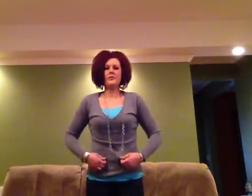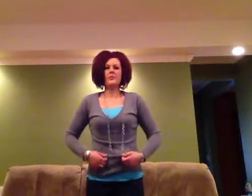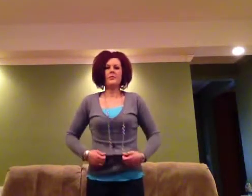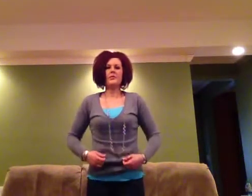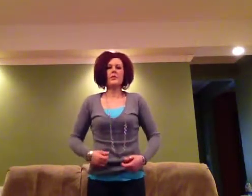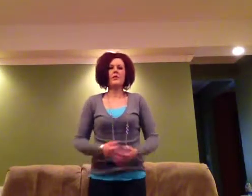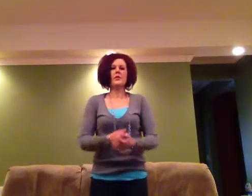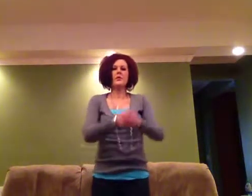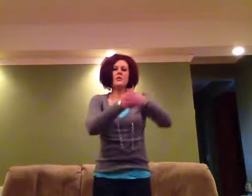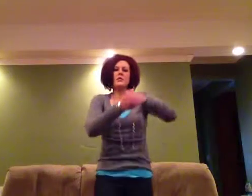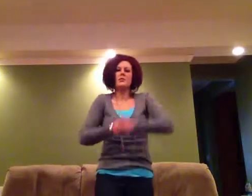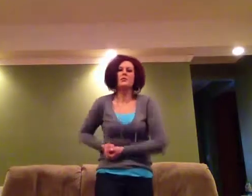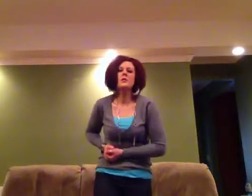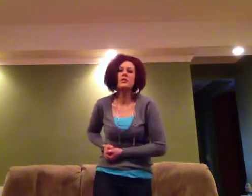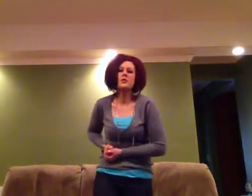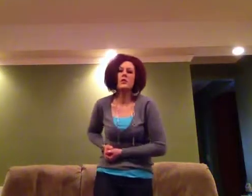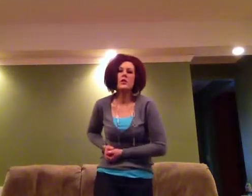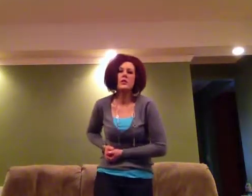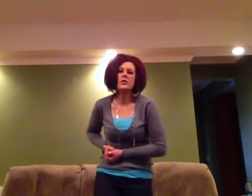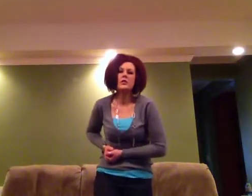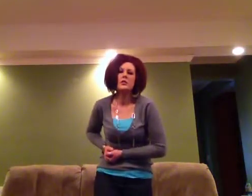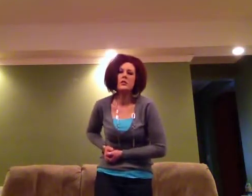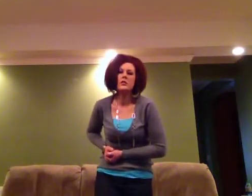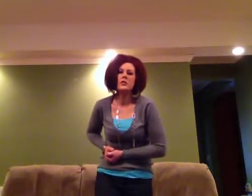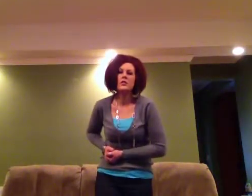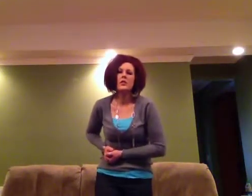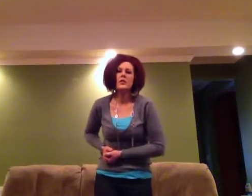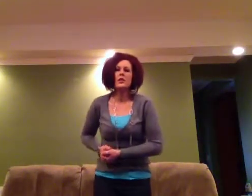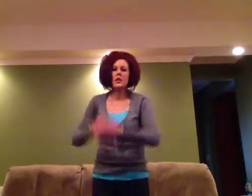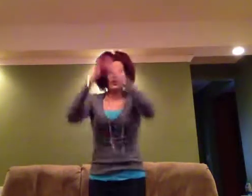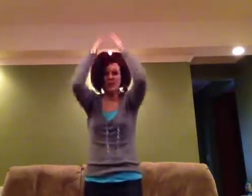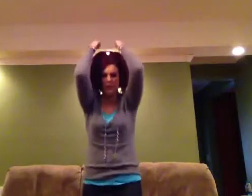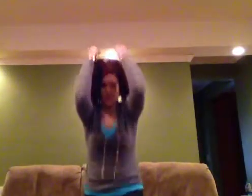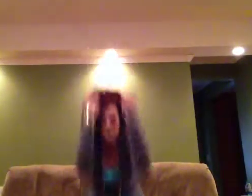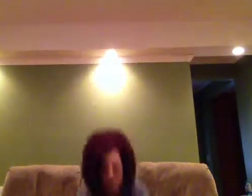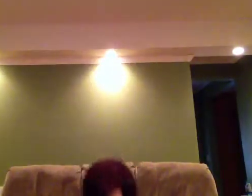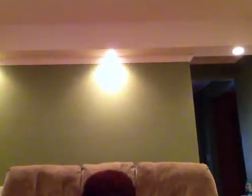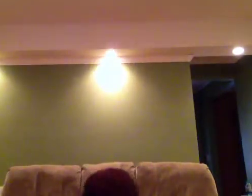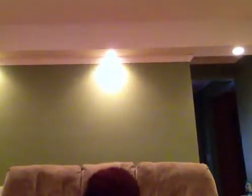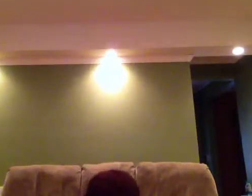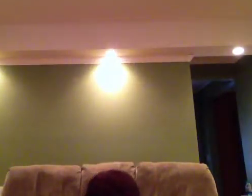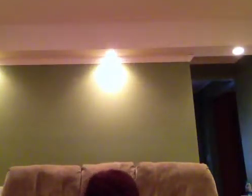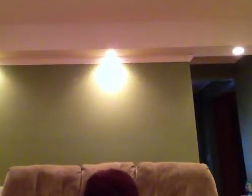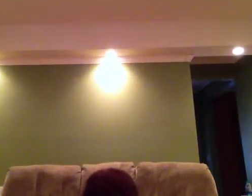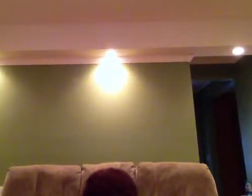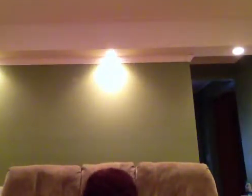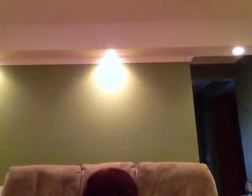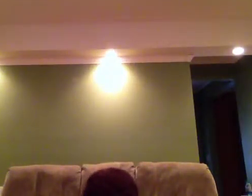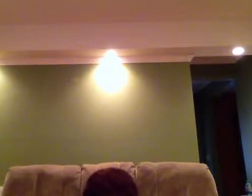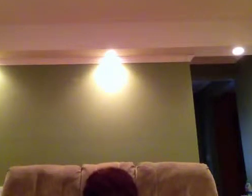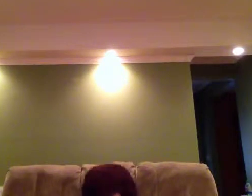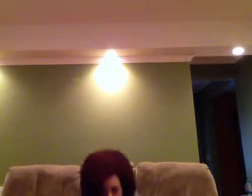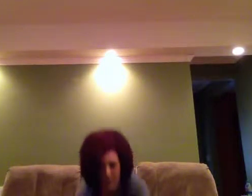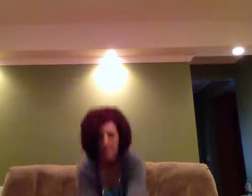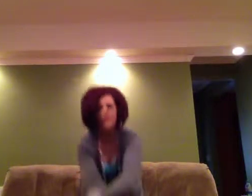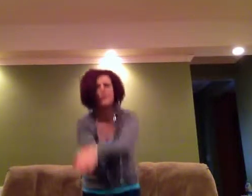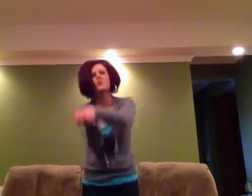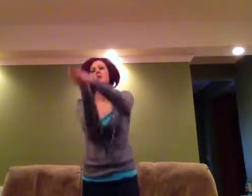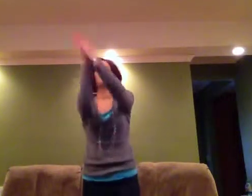He was a piercer of transgressions, he was crushed through our sins. The punishment